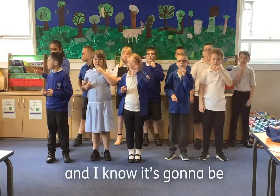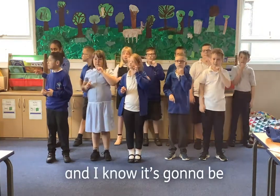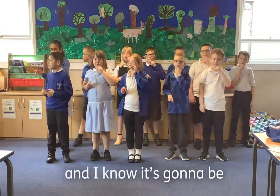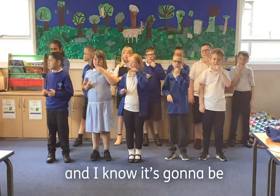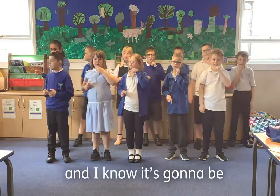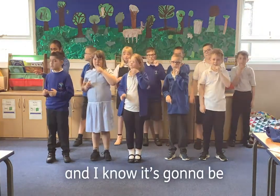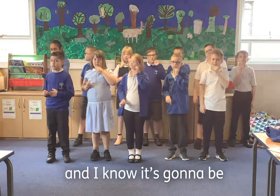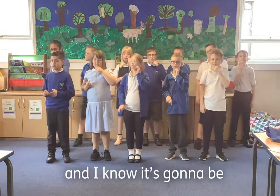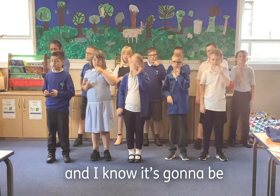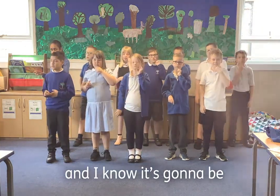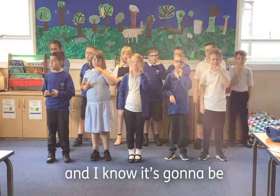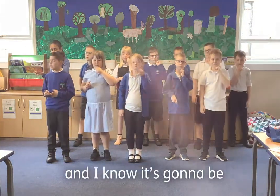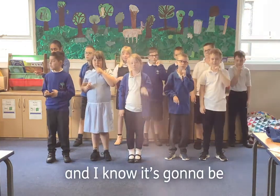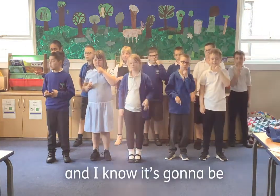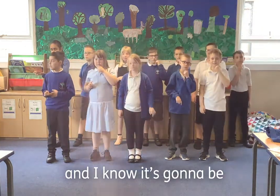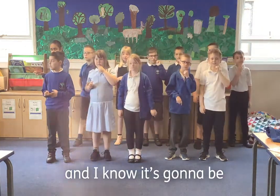it's gonna be you